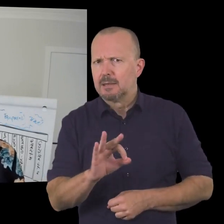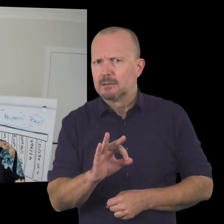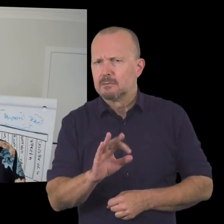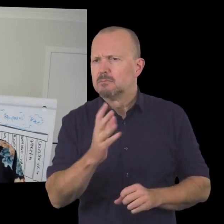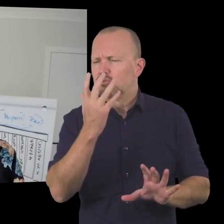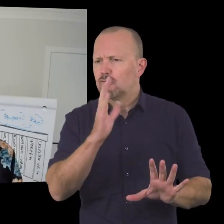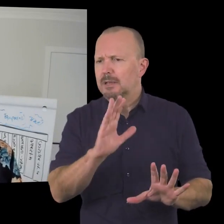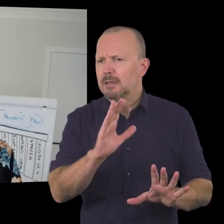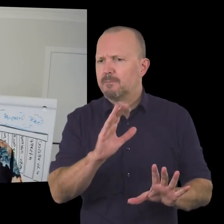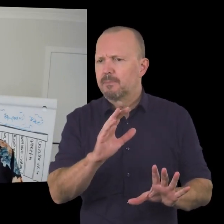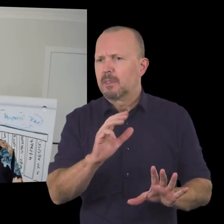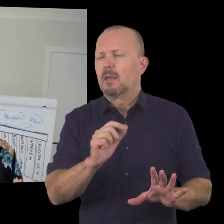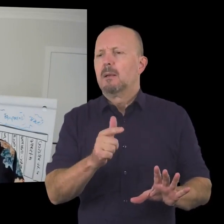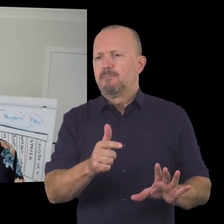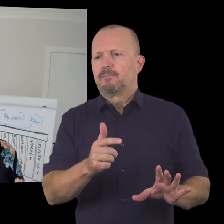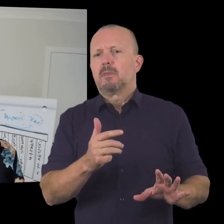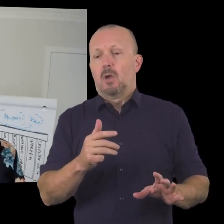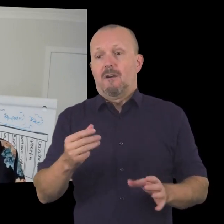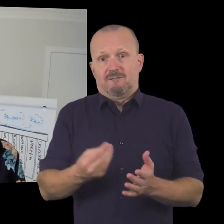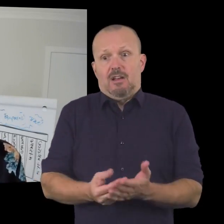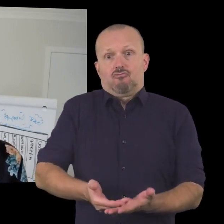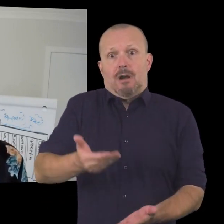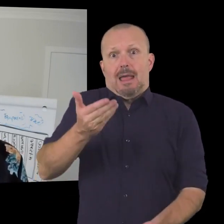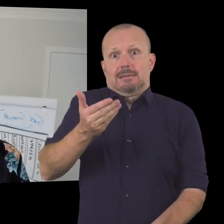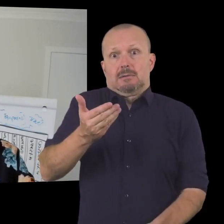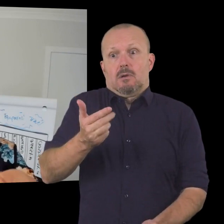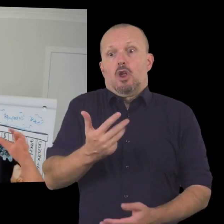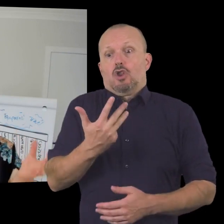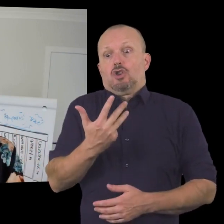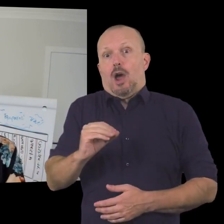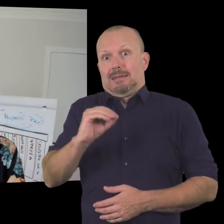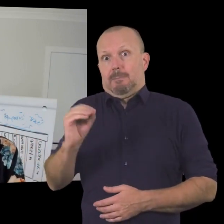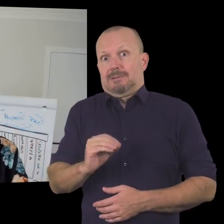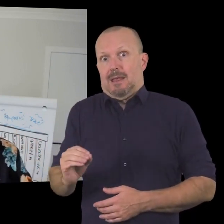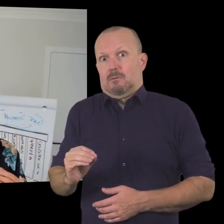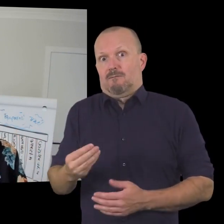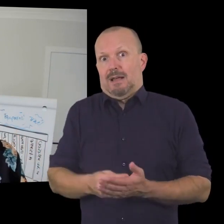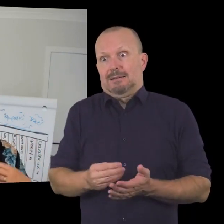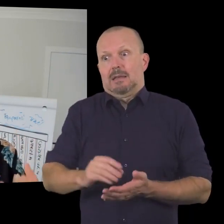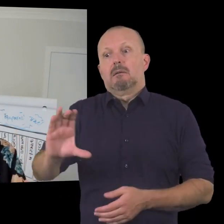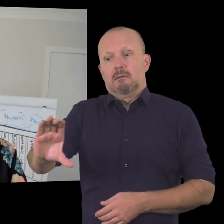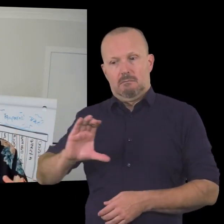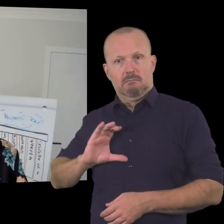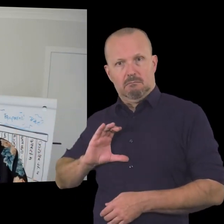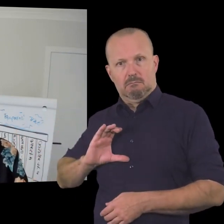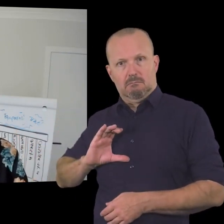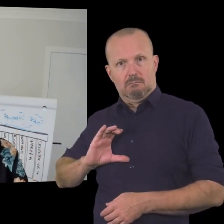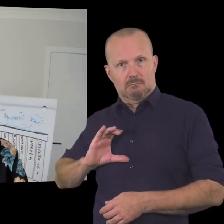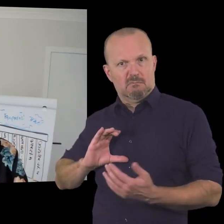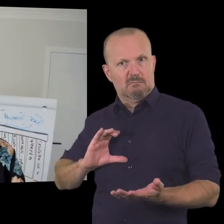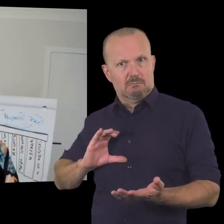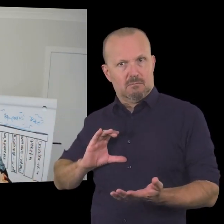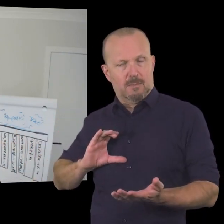case of boosted of uh sorry ninety percent of funds raised because you could do that uh through